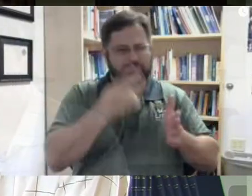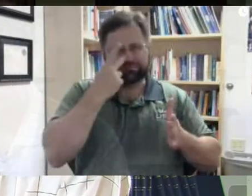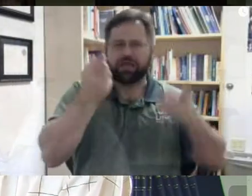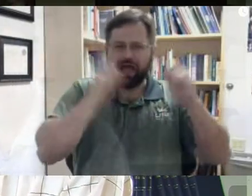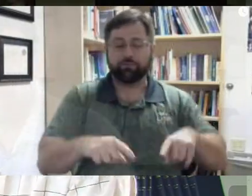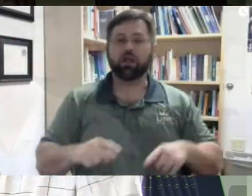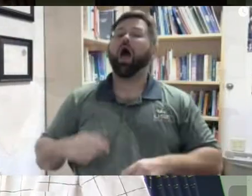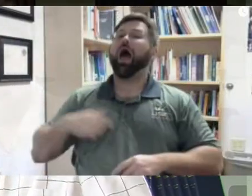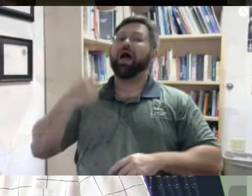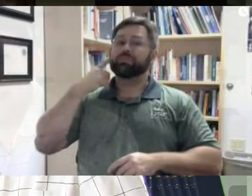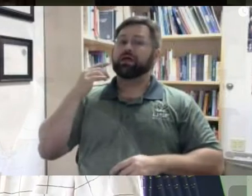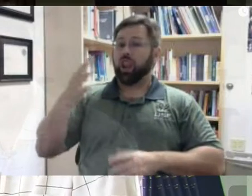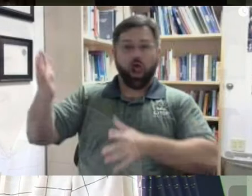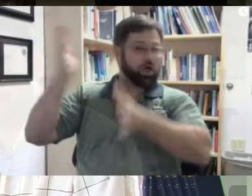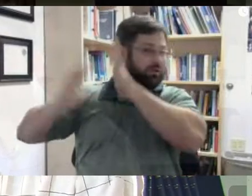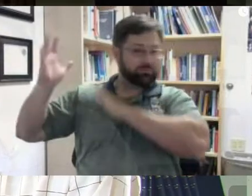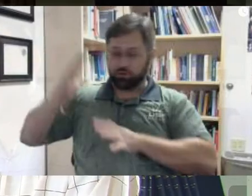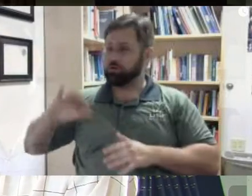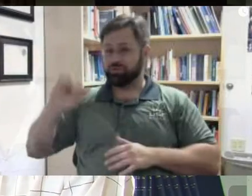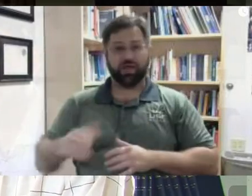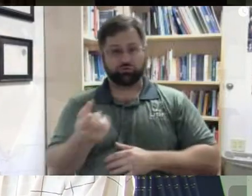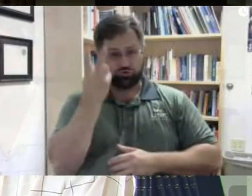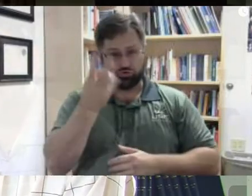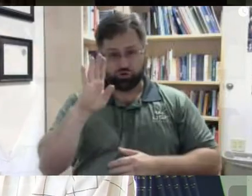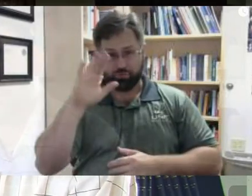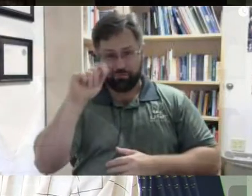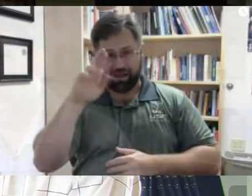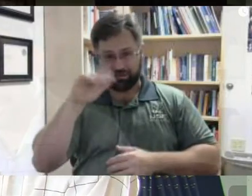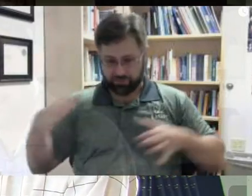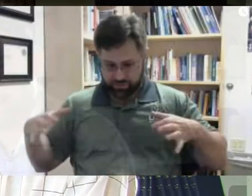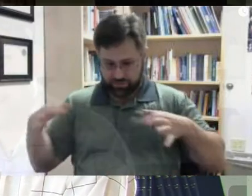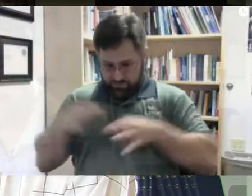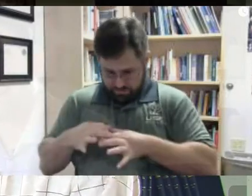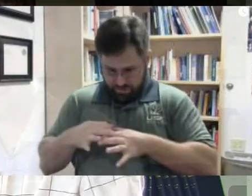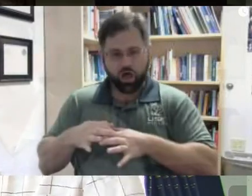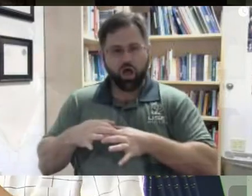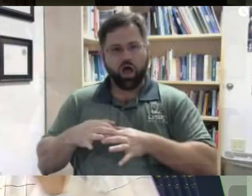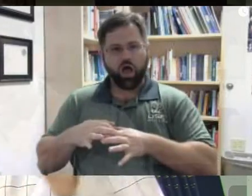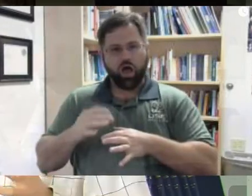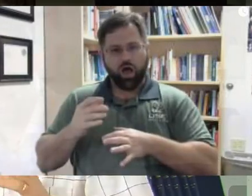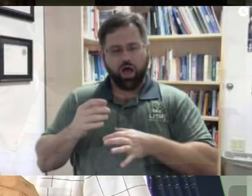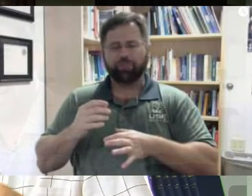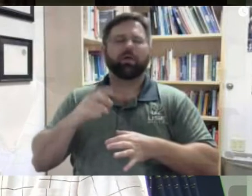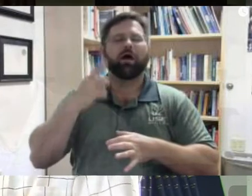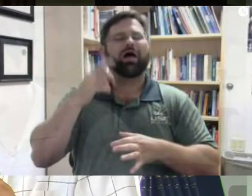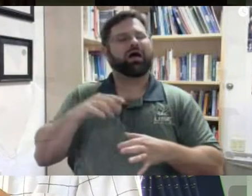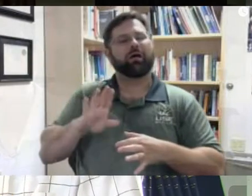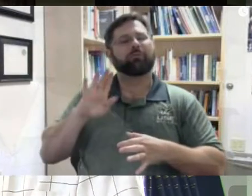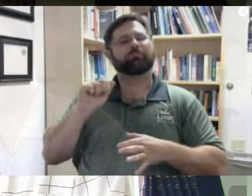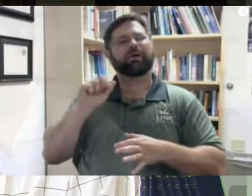And the reason relates to the way in which bacteria breathe. I think they breathe across their, usually they breathe across their